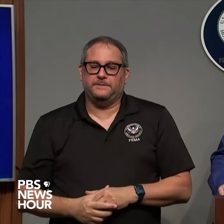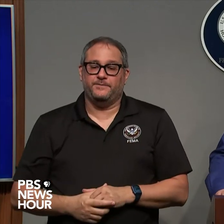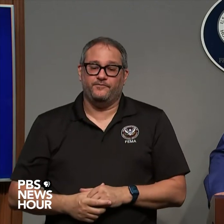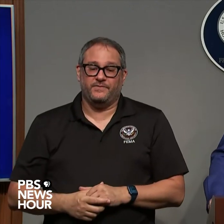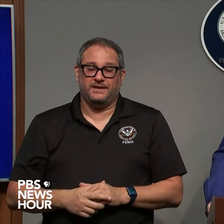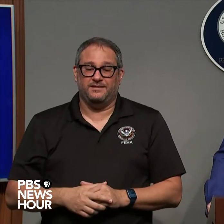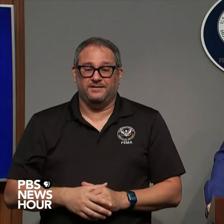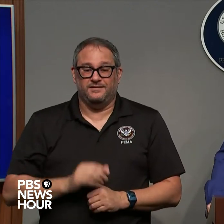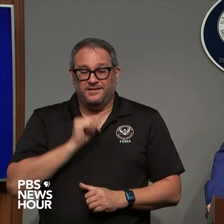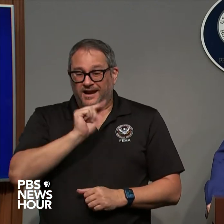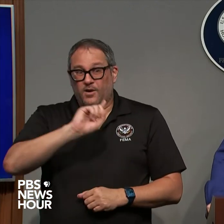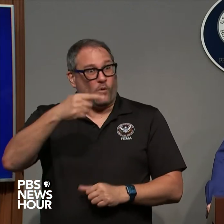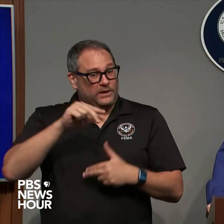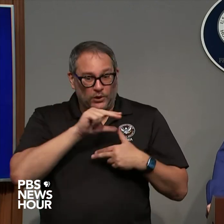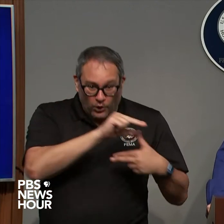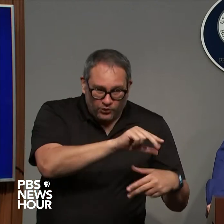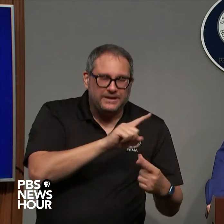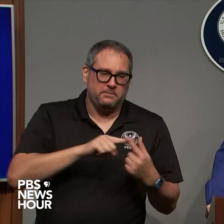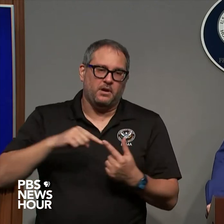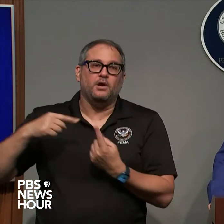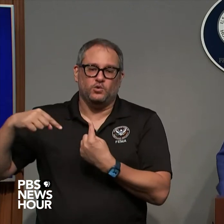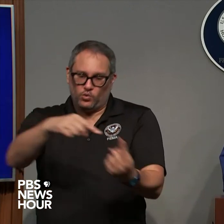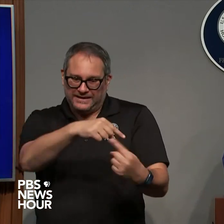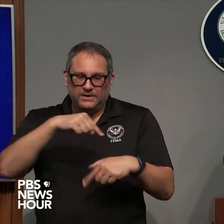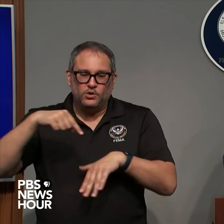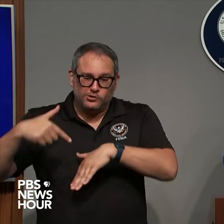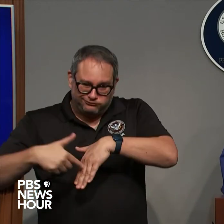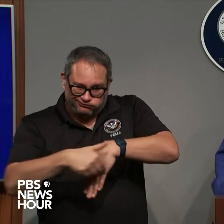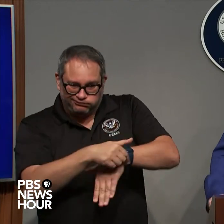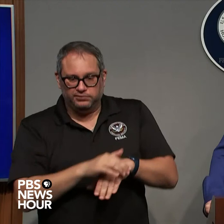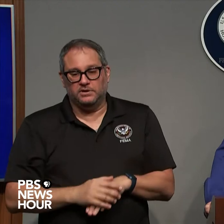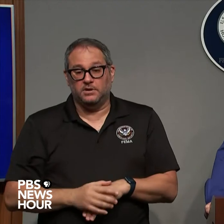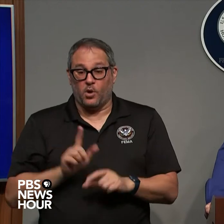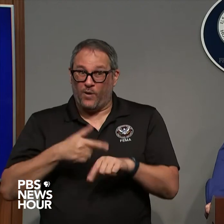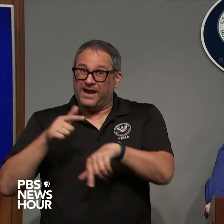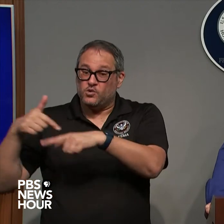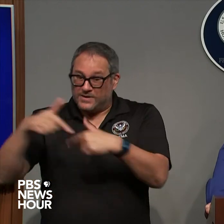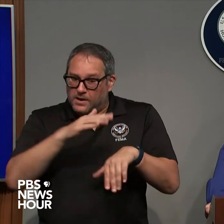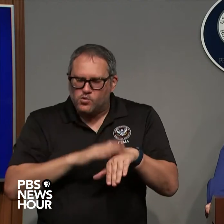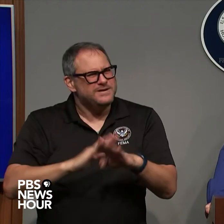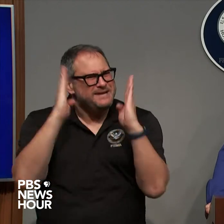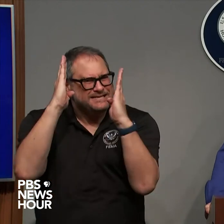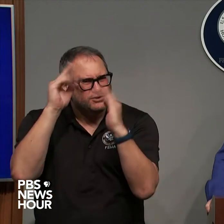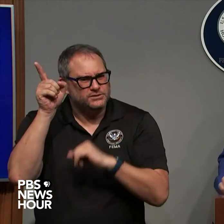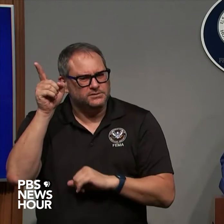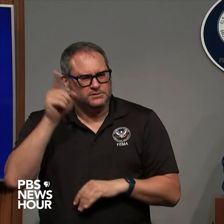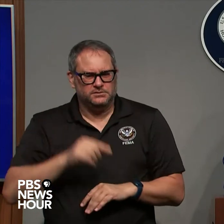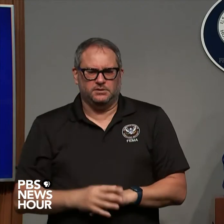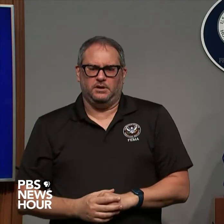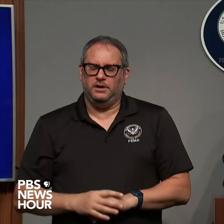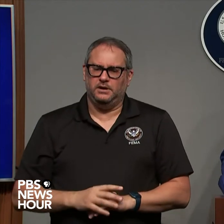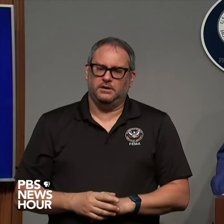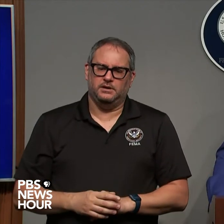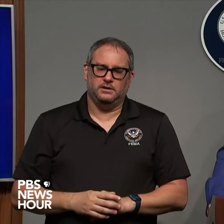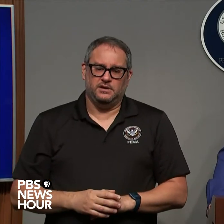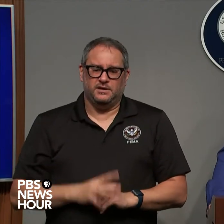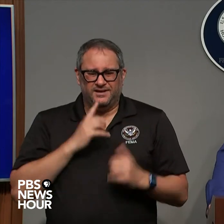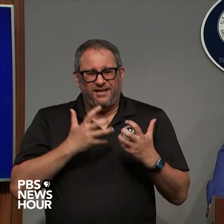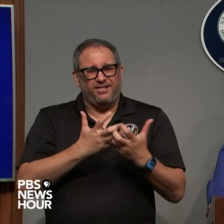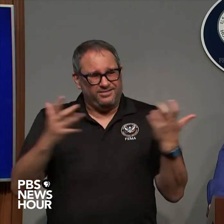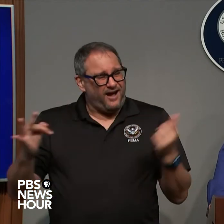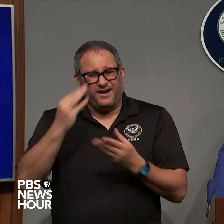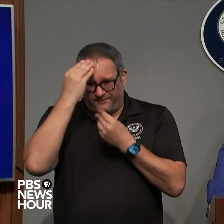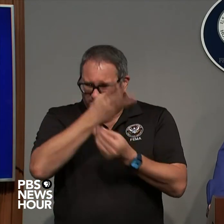of those warnings as they get issued so that's it there's an incredible amount of information it's coming and the one last thing i want to mention